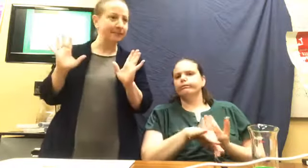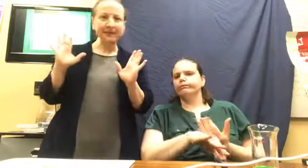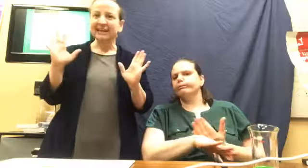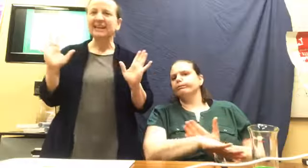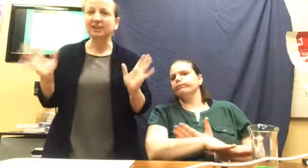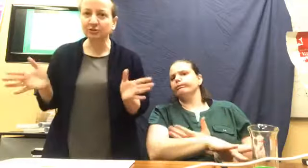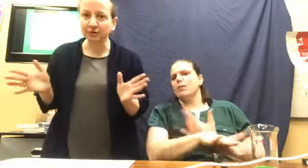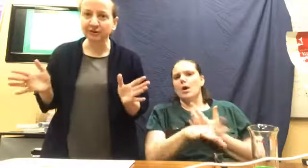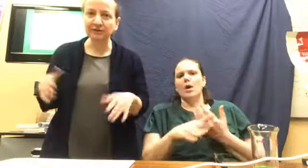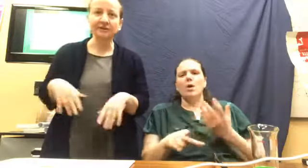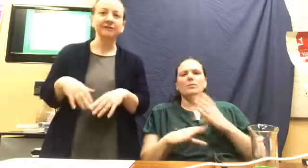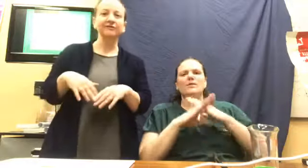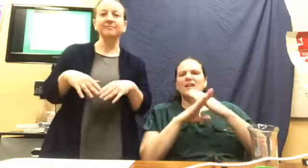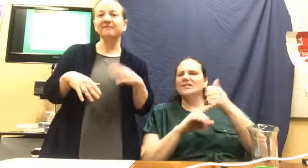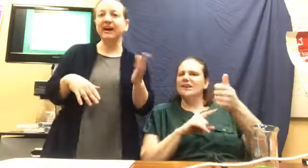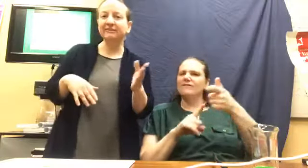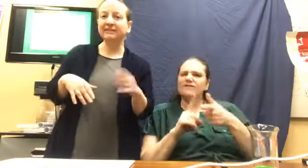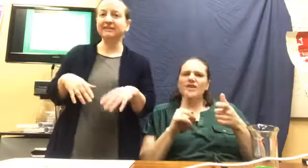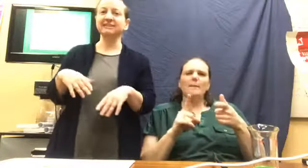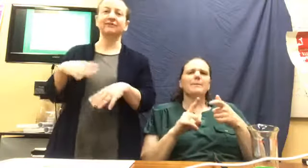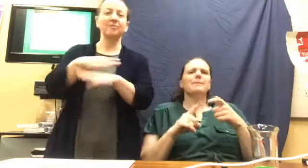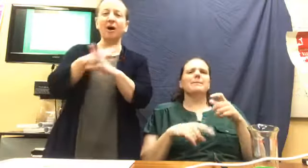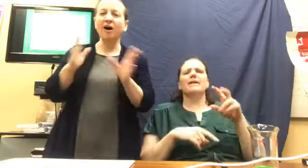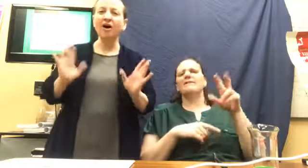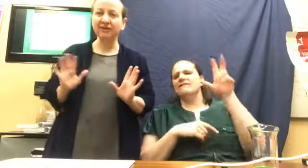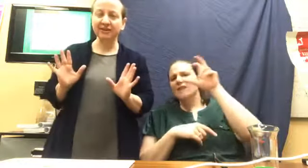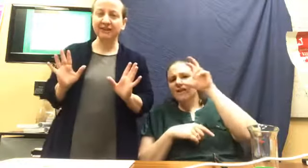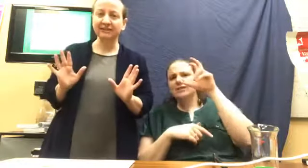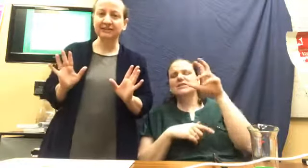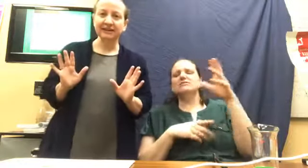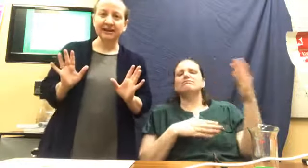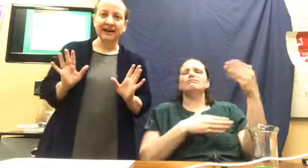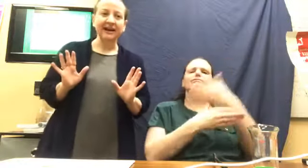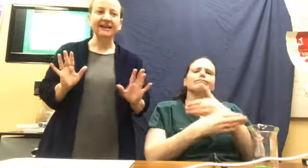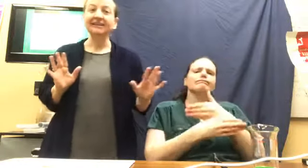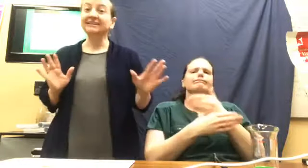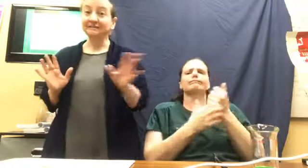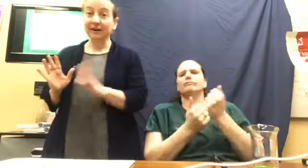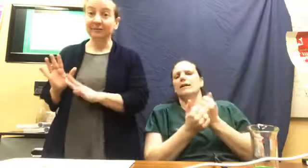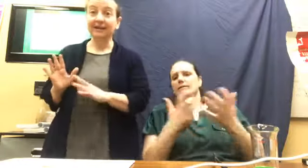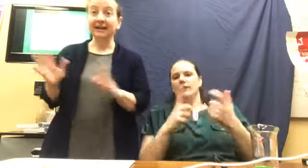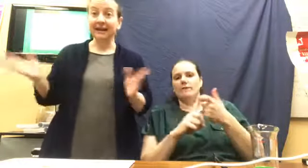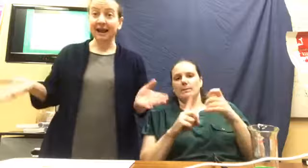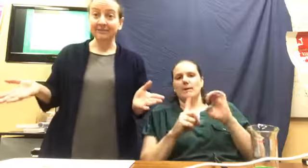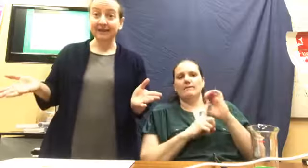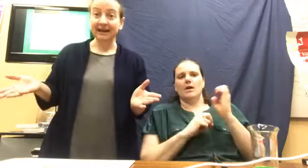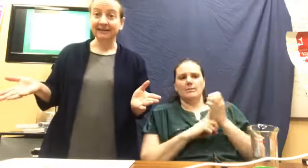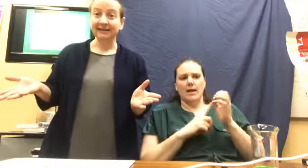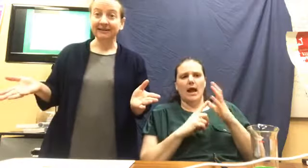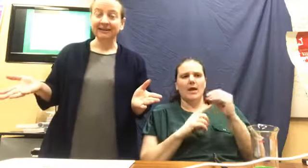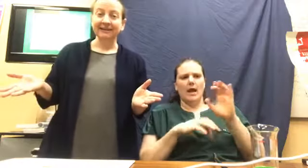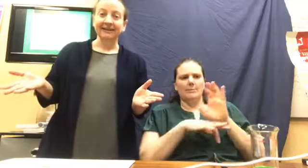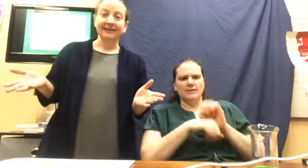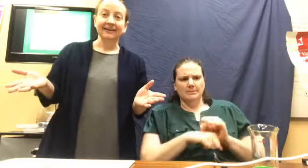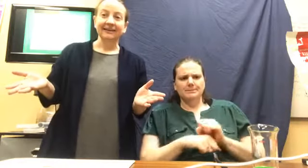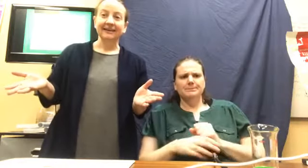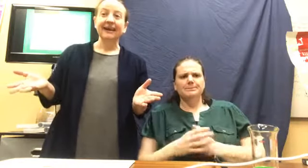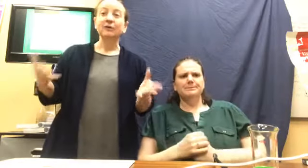intruders, from viruses, from all the things, uh, in its environment and habitat. And